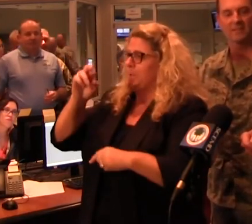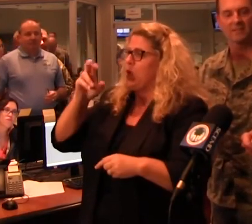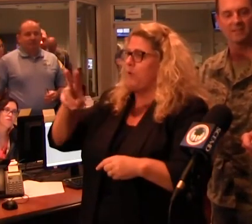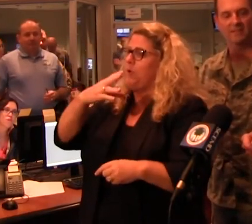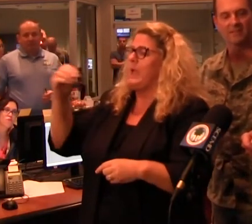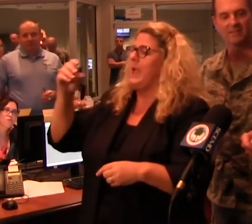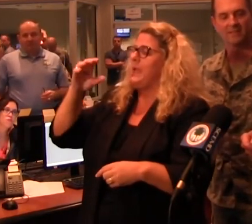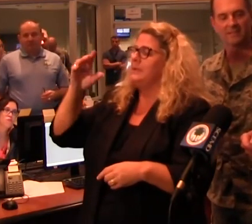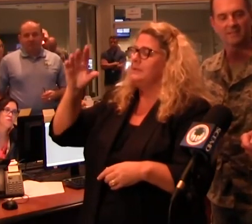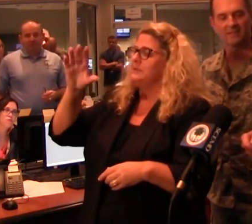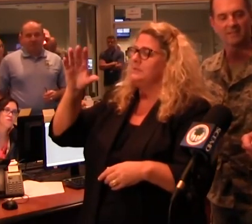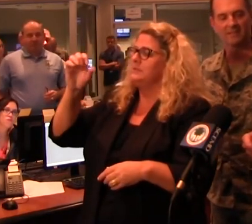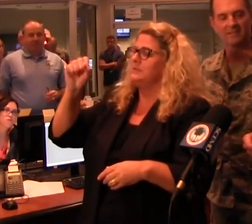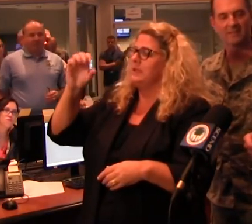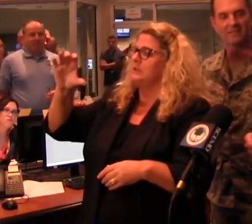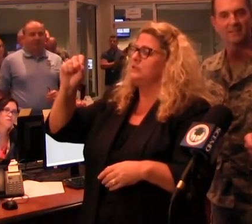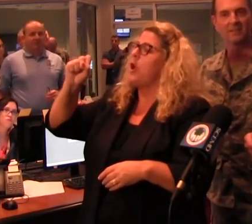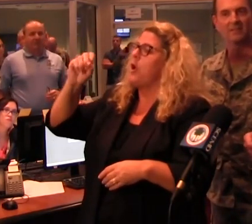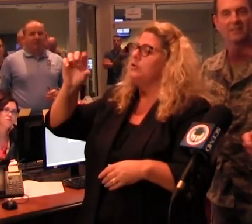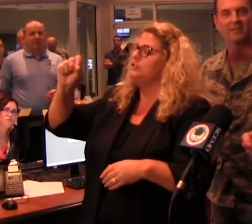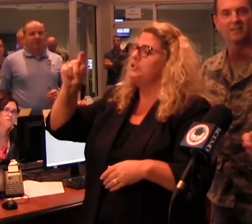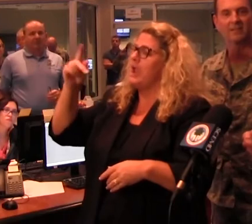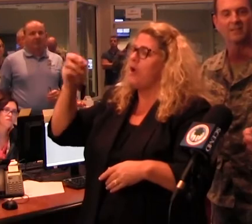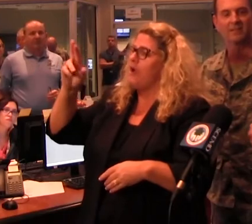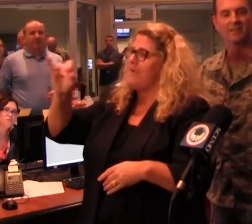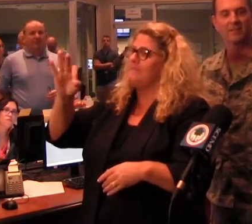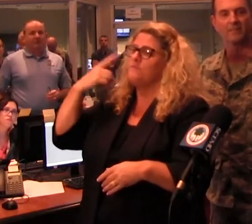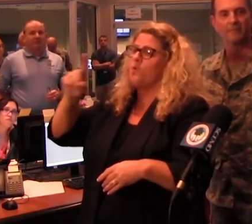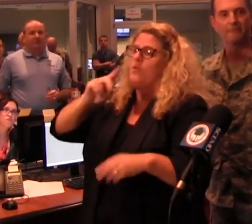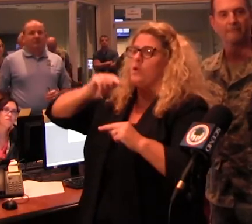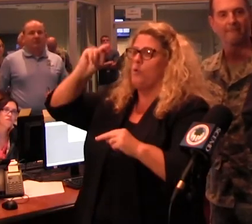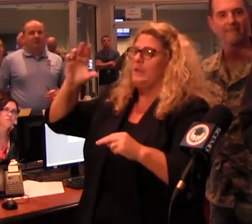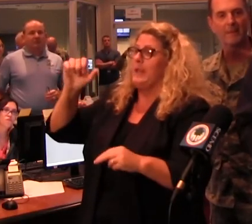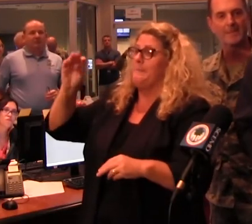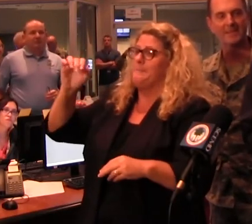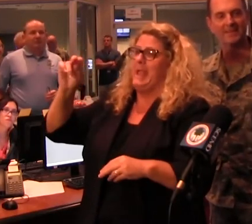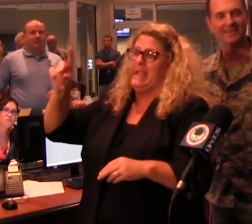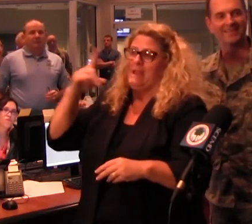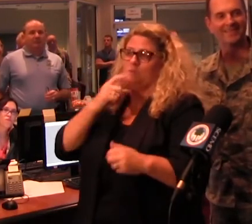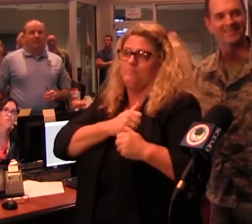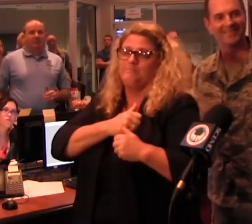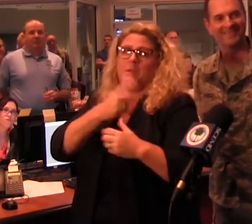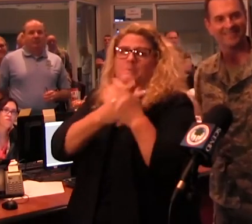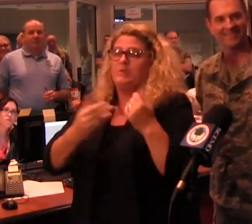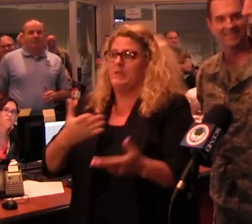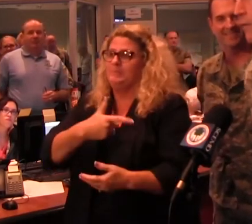O'Shaughnessy, who is the commander of the United States Northern Command, and they will speak. Thank you, Governor.